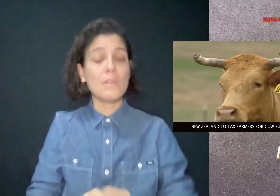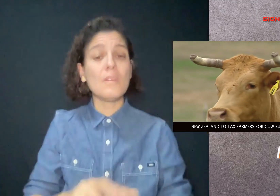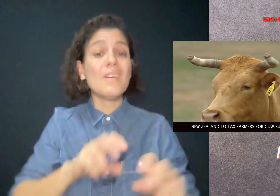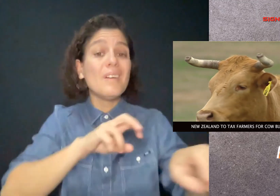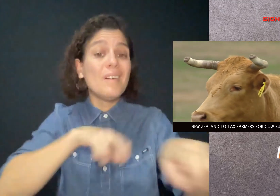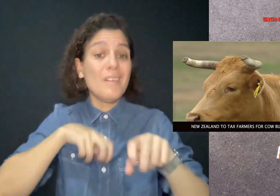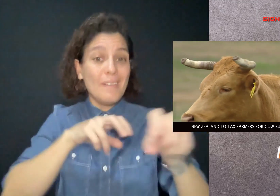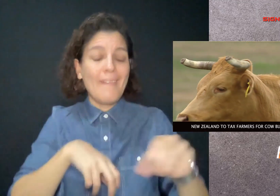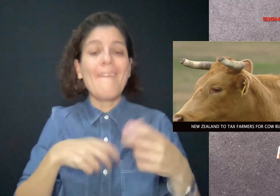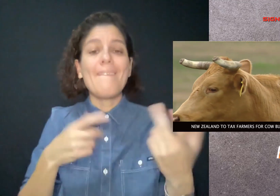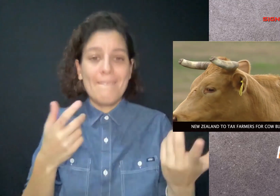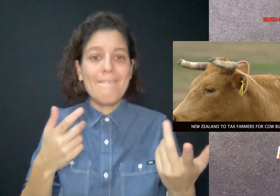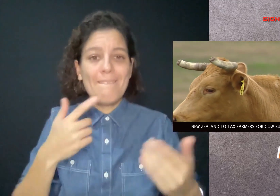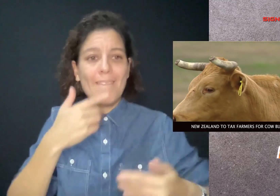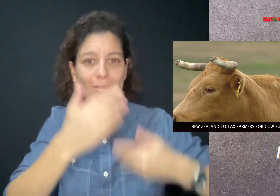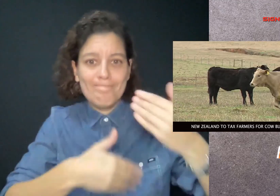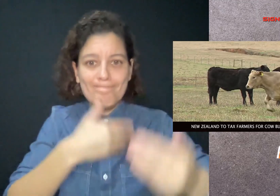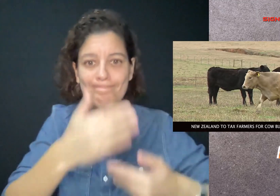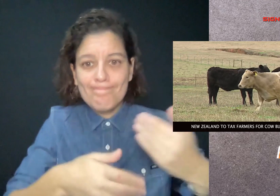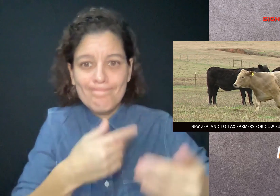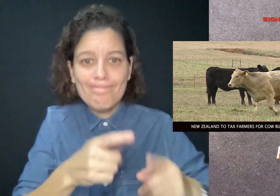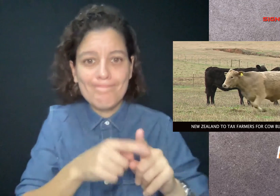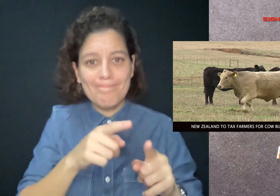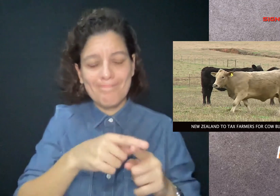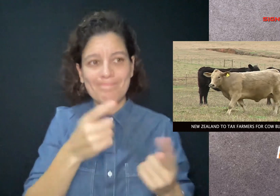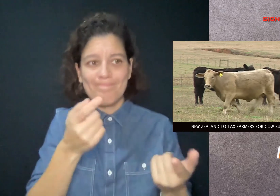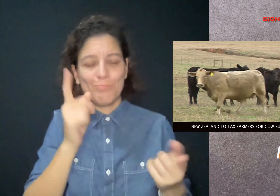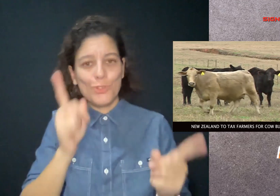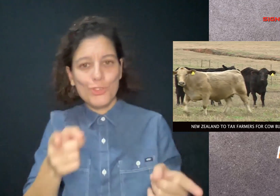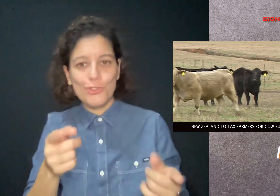Farmers have raised concerns about the high cost of this plan.